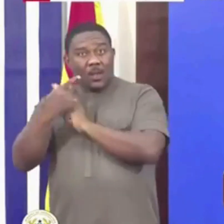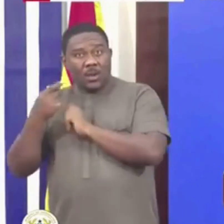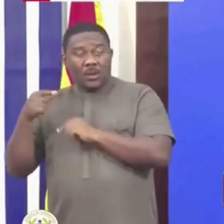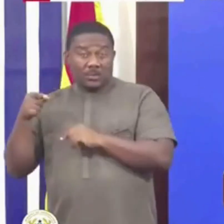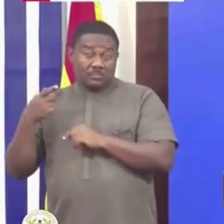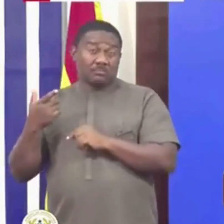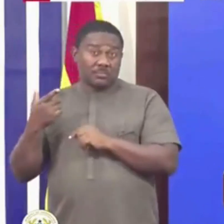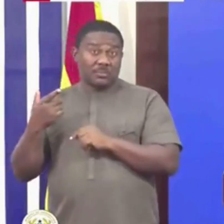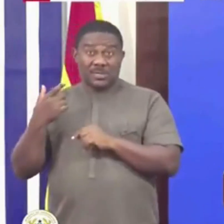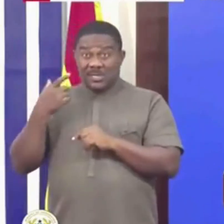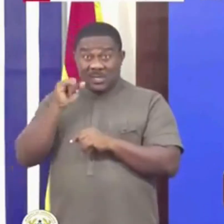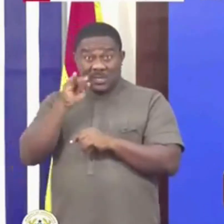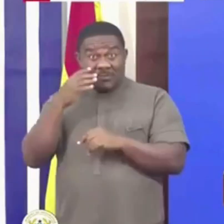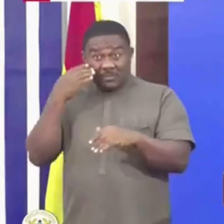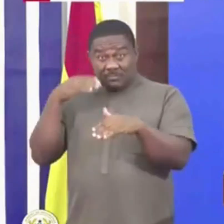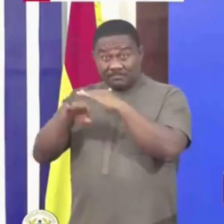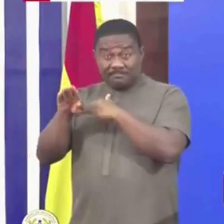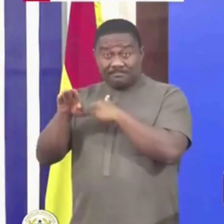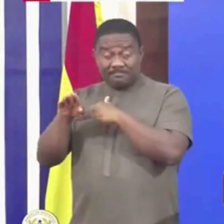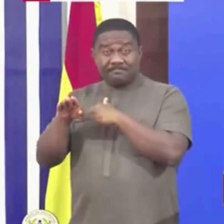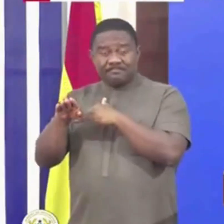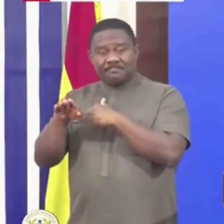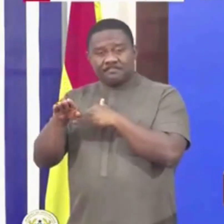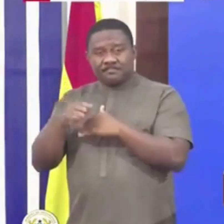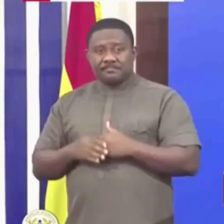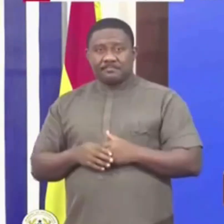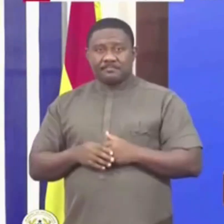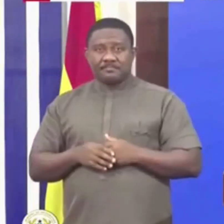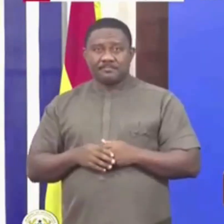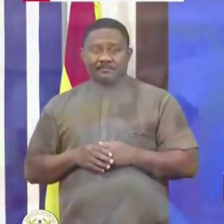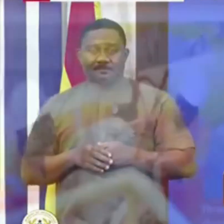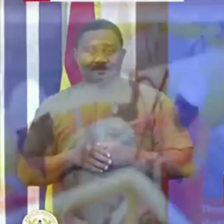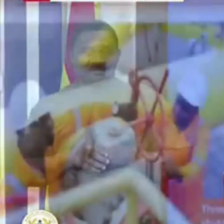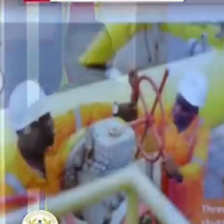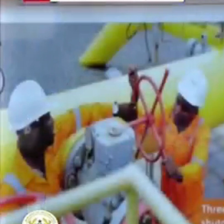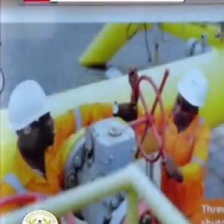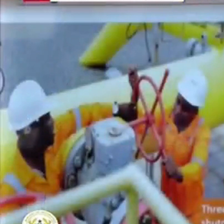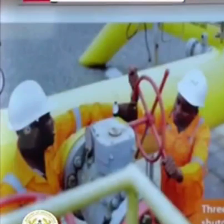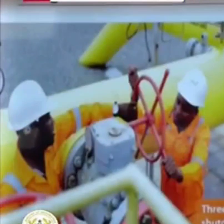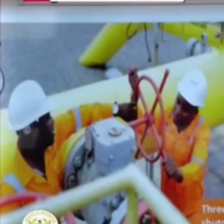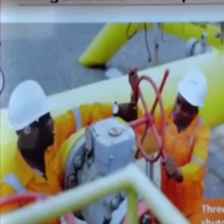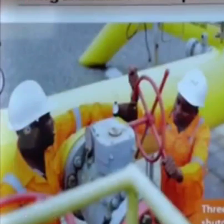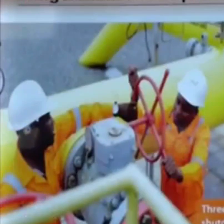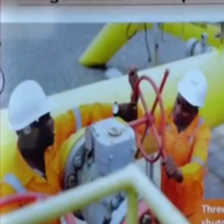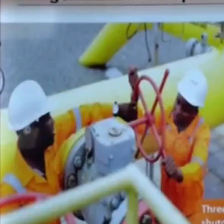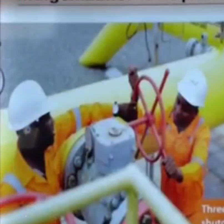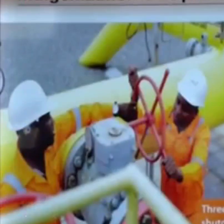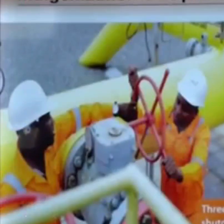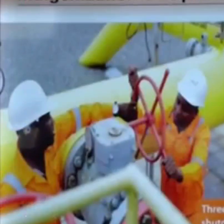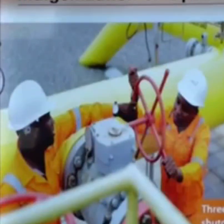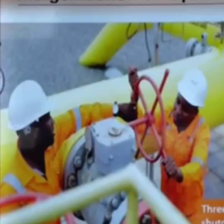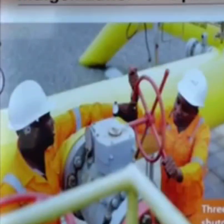You go to the site, you go to the site, and you see just all Ghanians